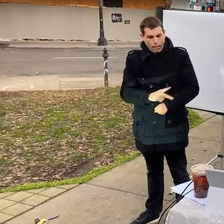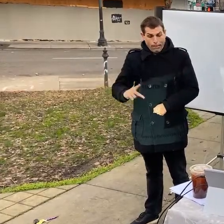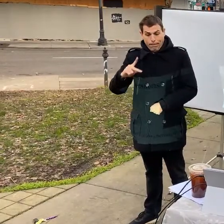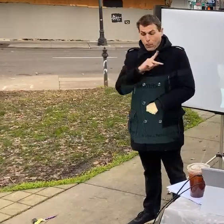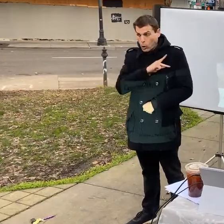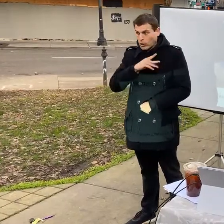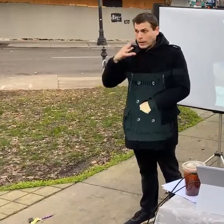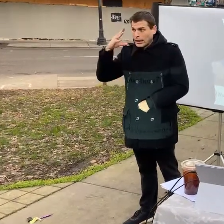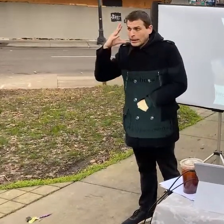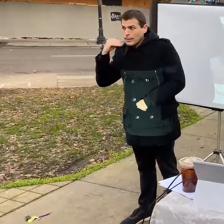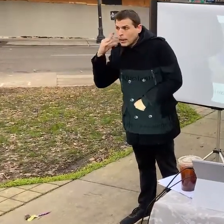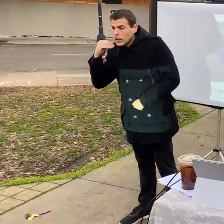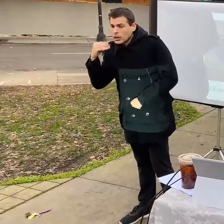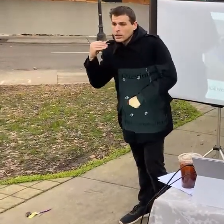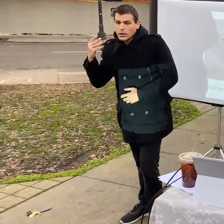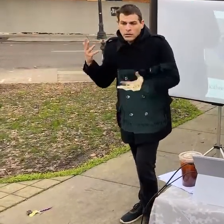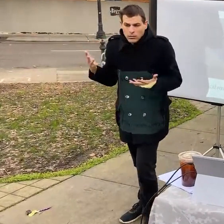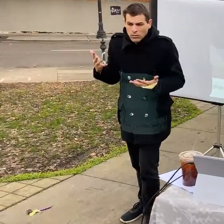been impacted by this